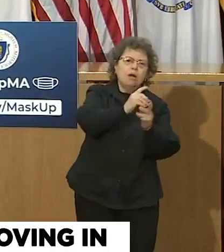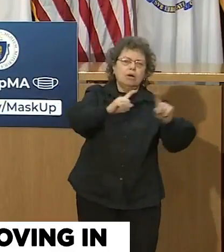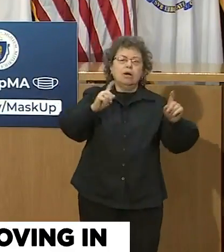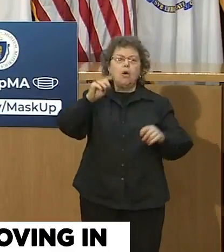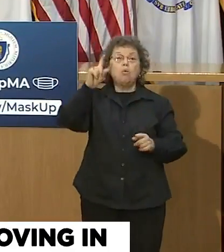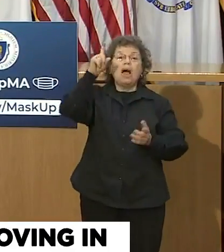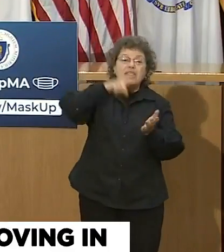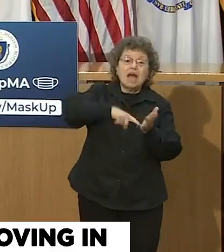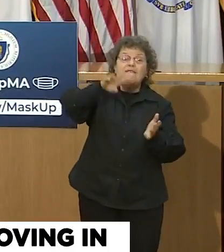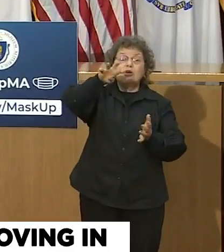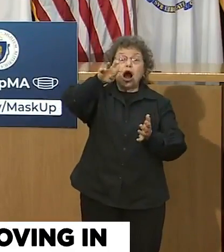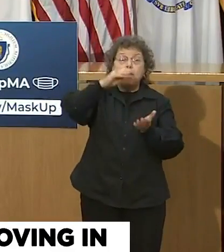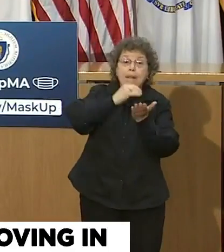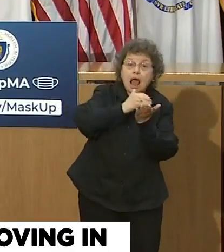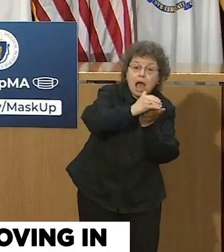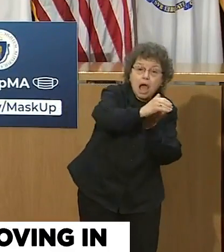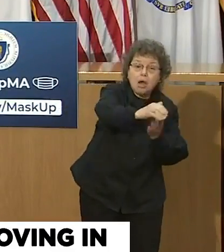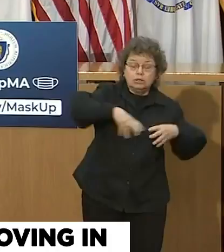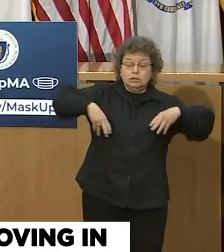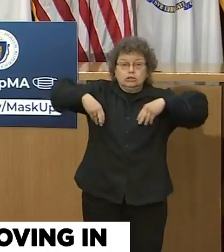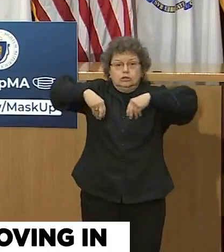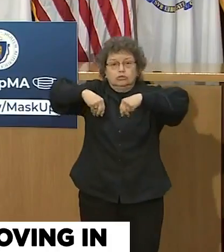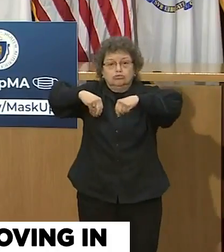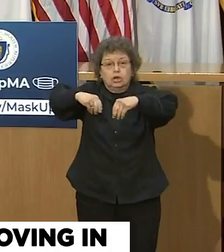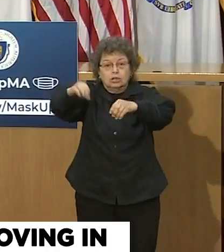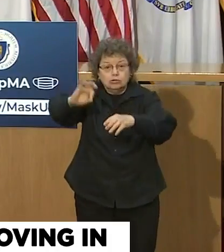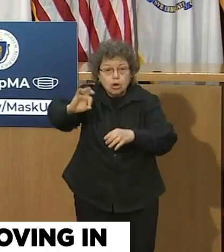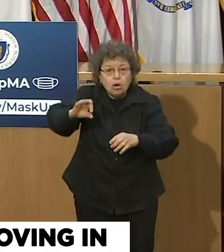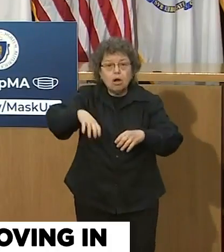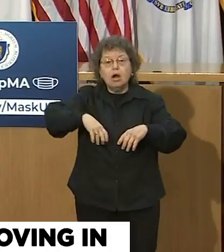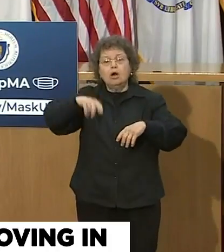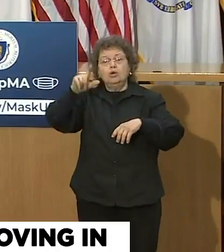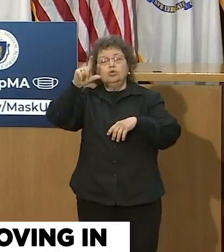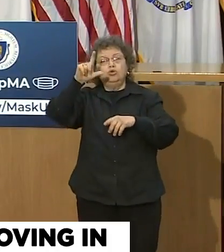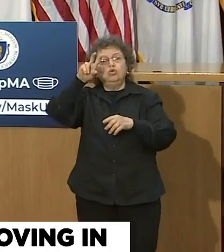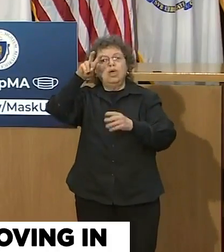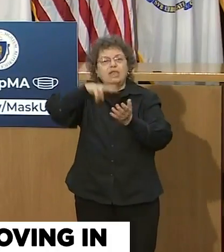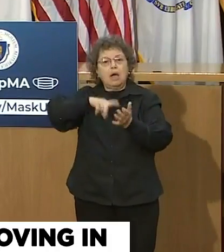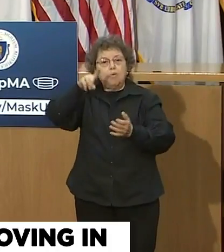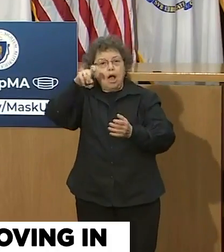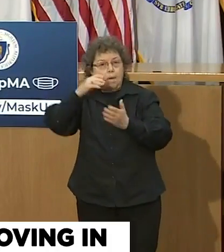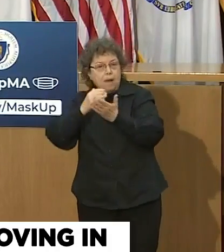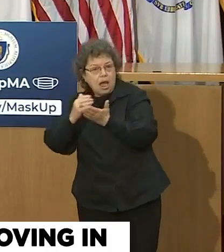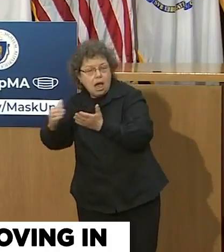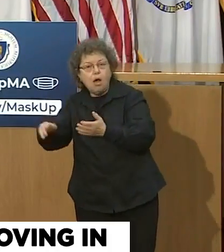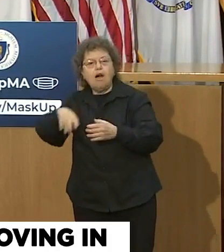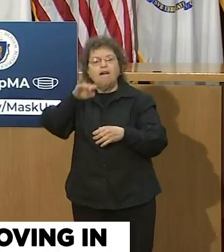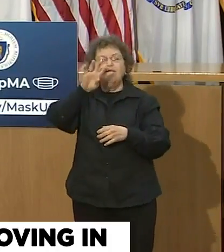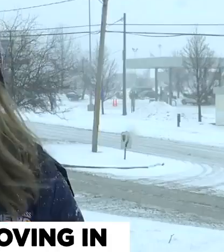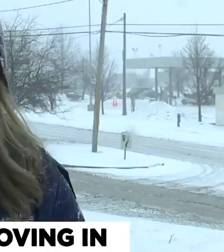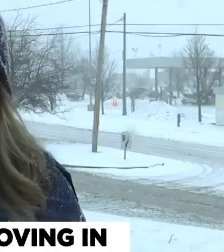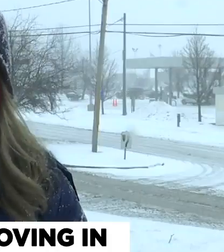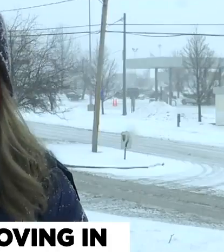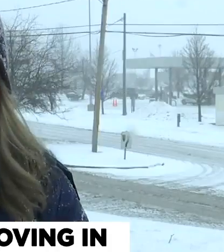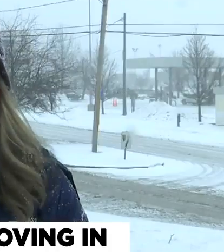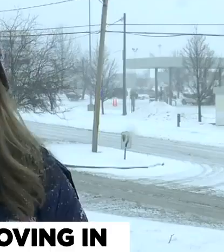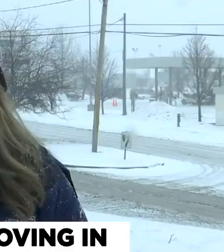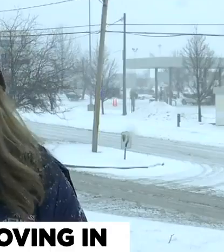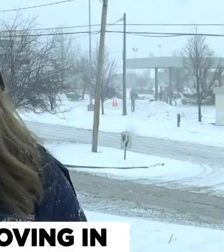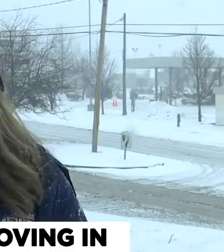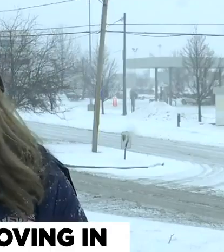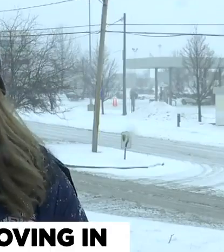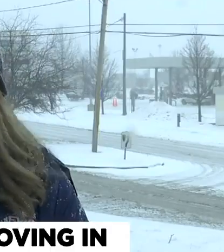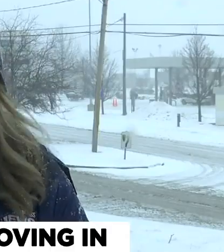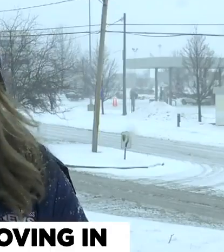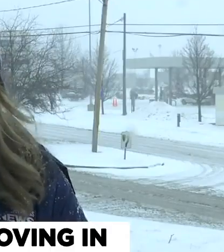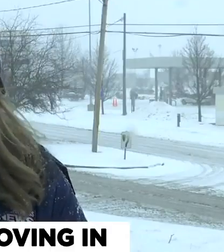,400 plows and spreader combos, 2,100 plows, and 460 front-end loaders. Locally, power